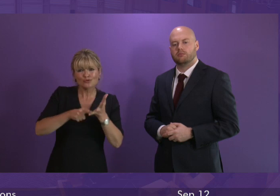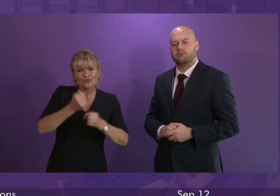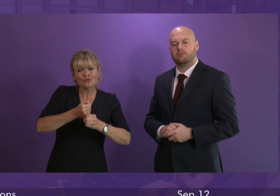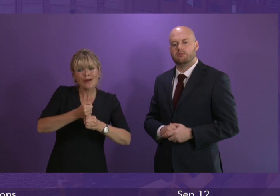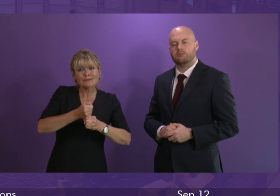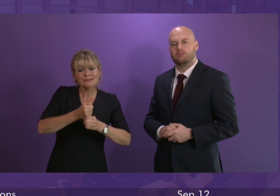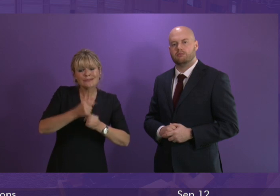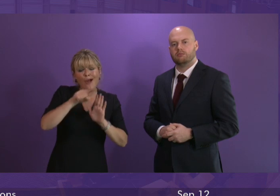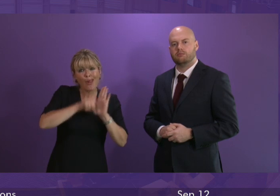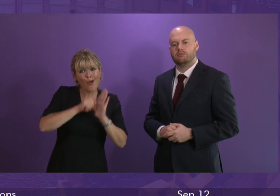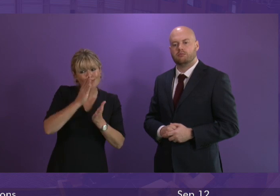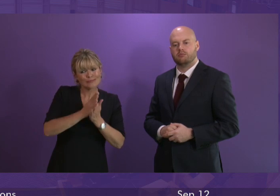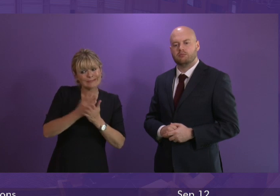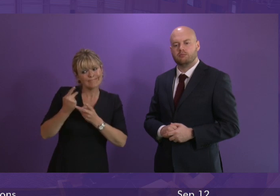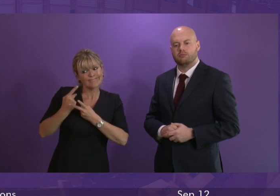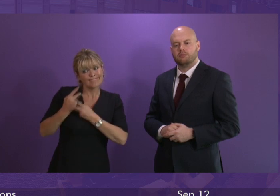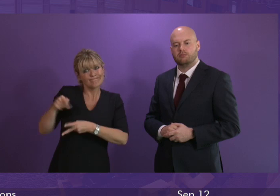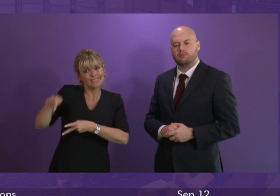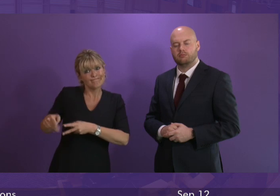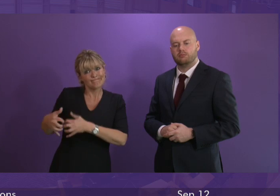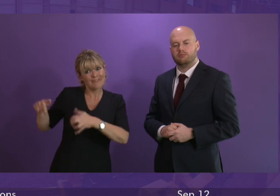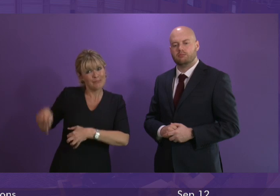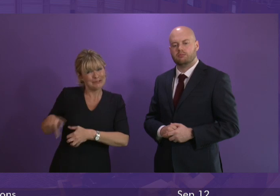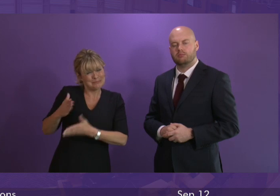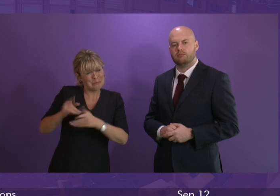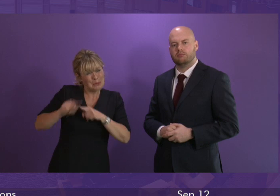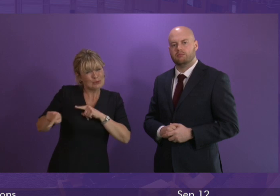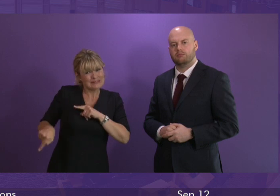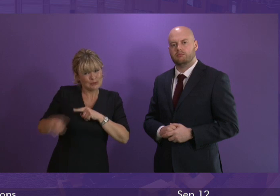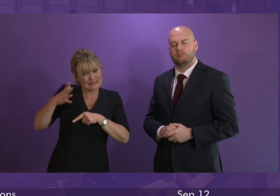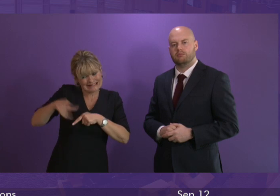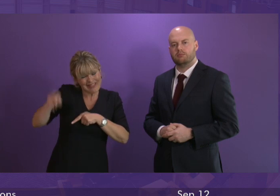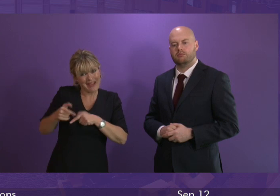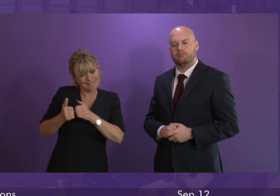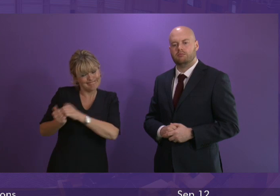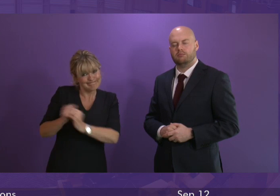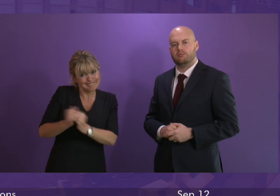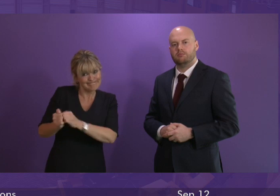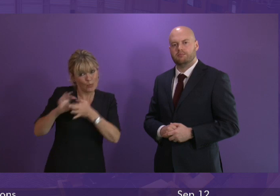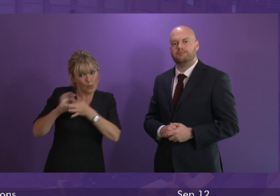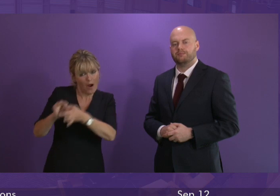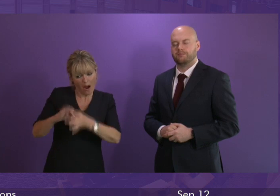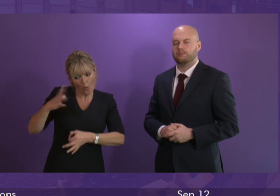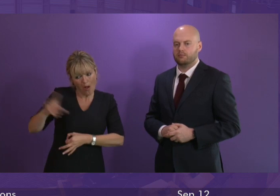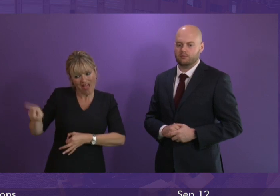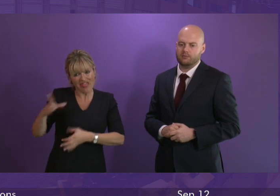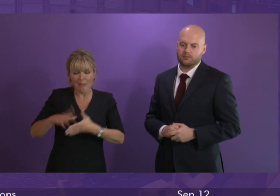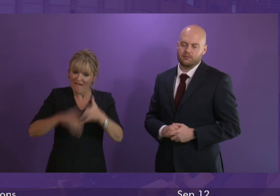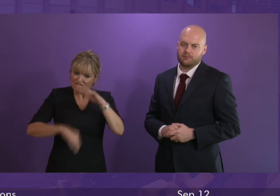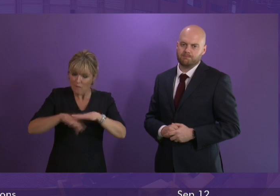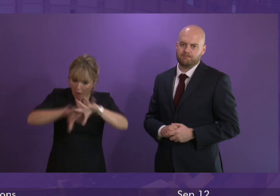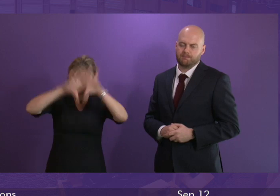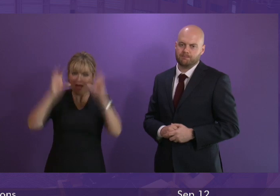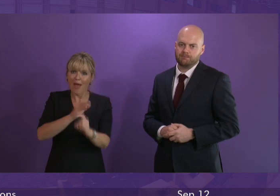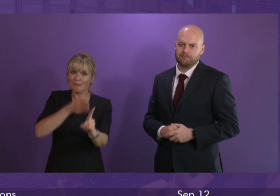largely reserved and therefore we need the active cooperation of the UK government to make sure we have a fully holistic approach to this so I